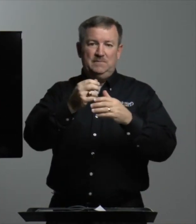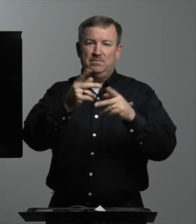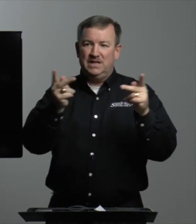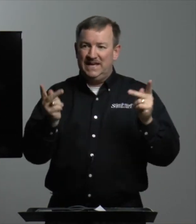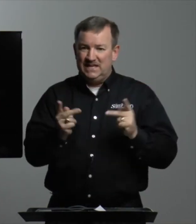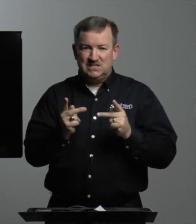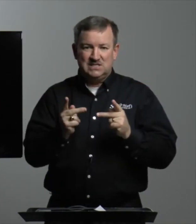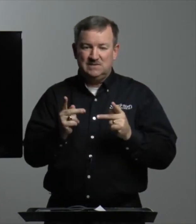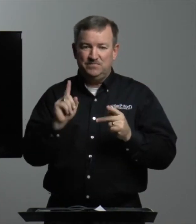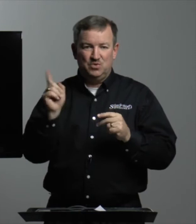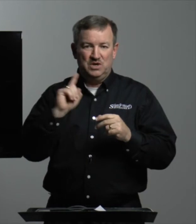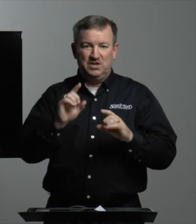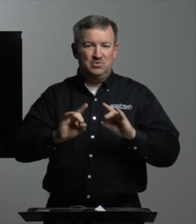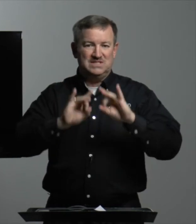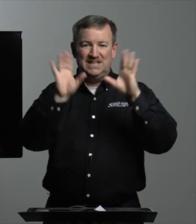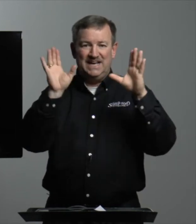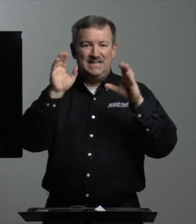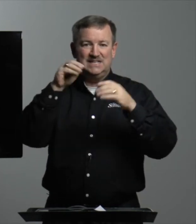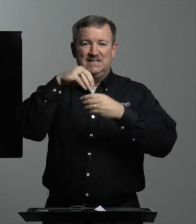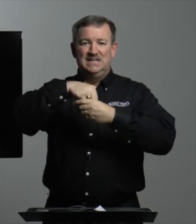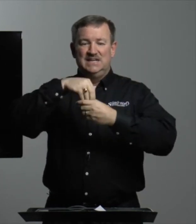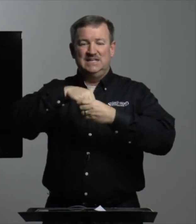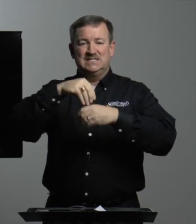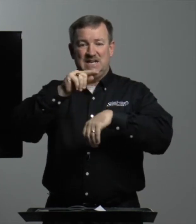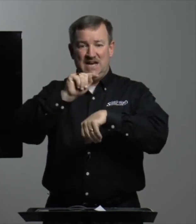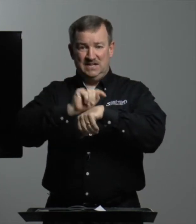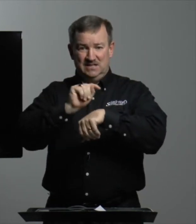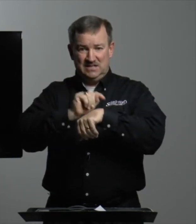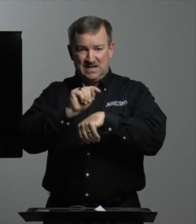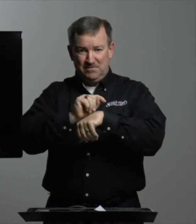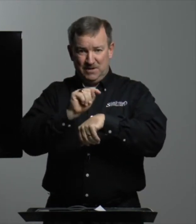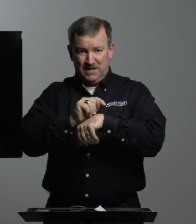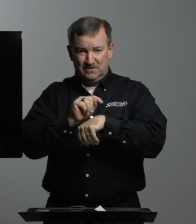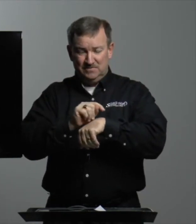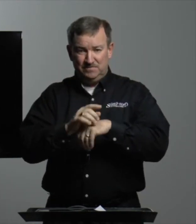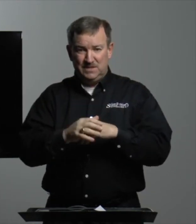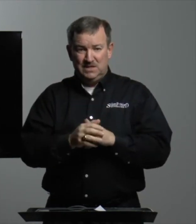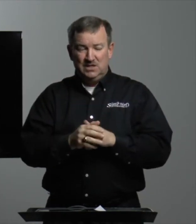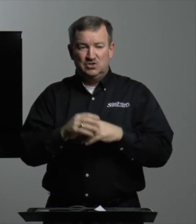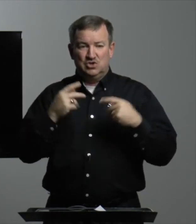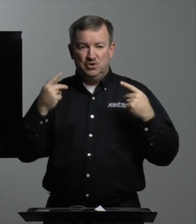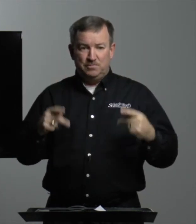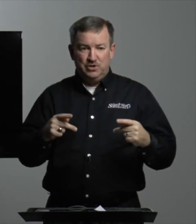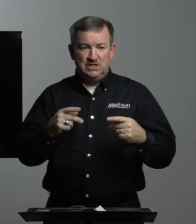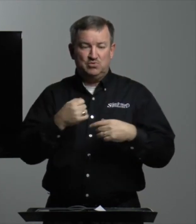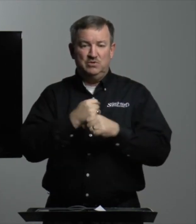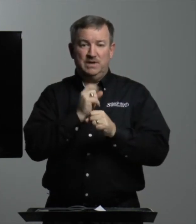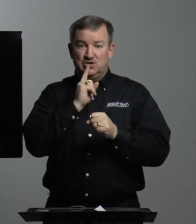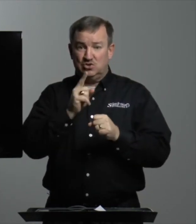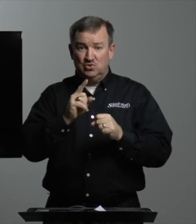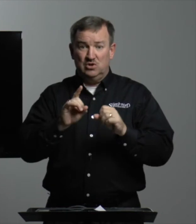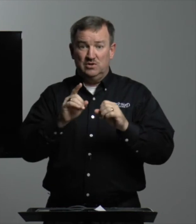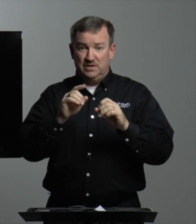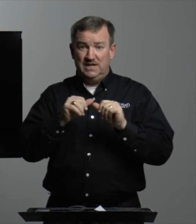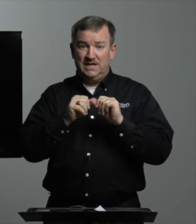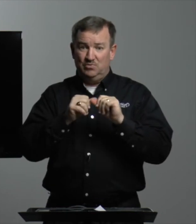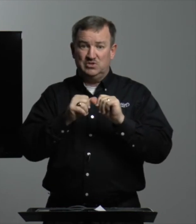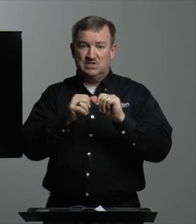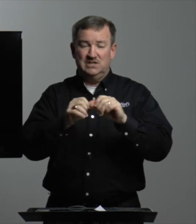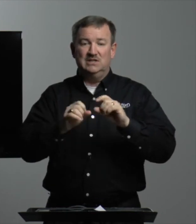place where there was light inside the tabernacle. So the priest would make sure that it was still